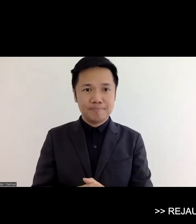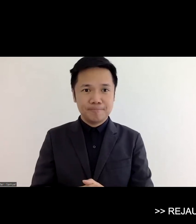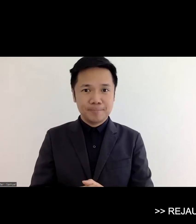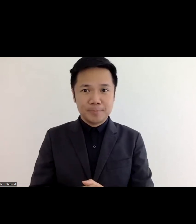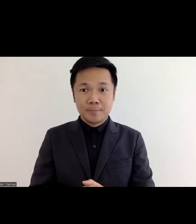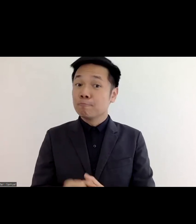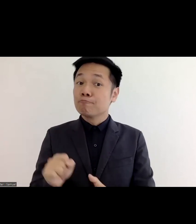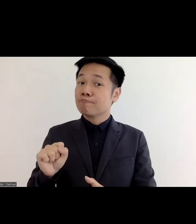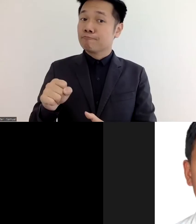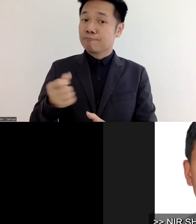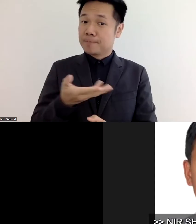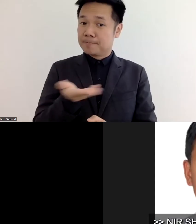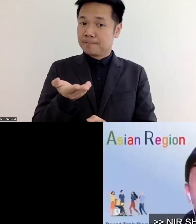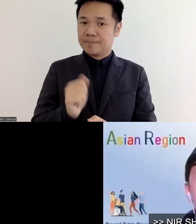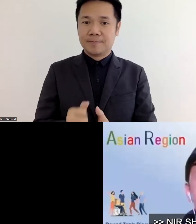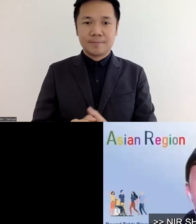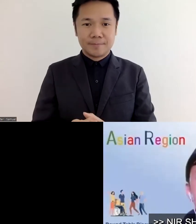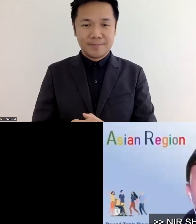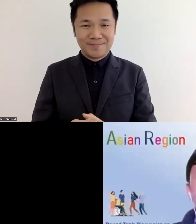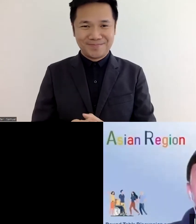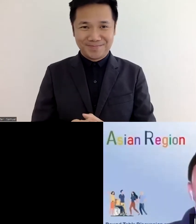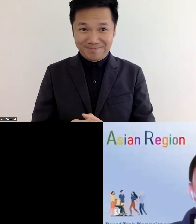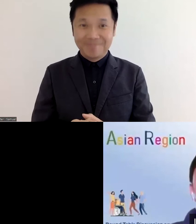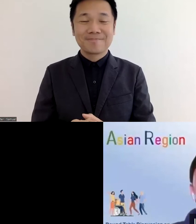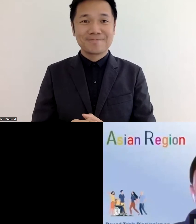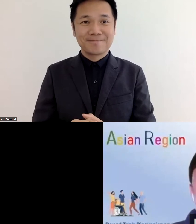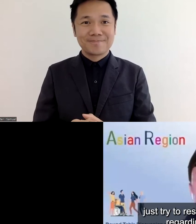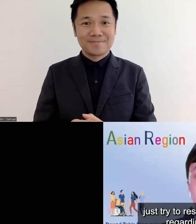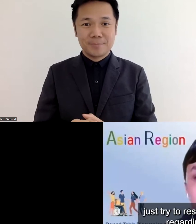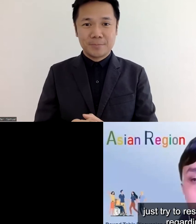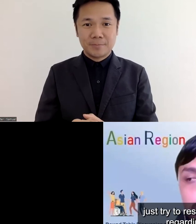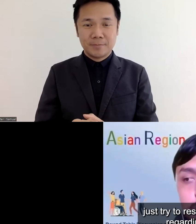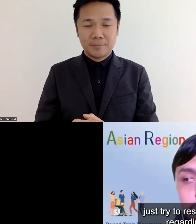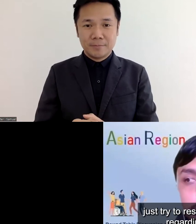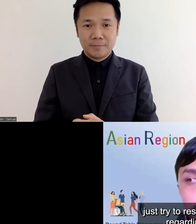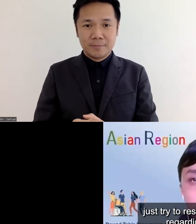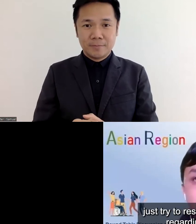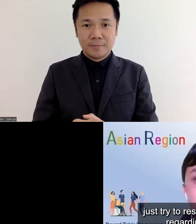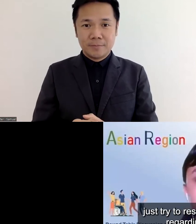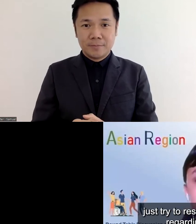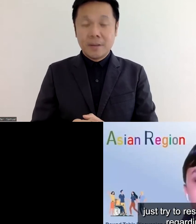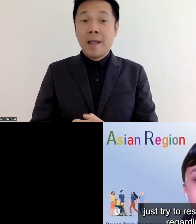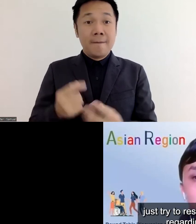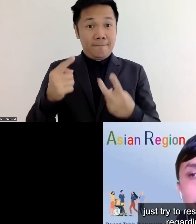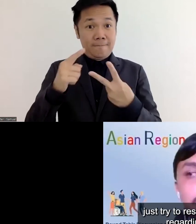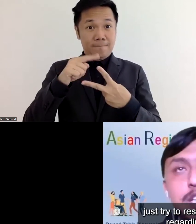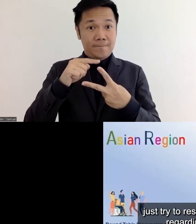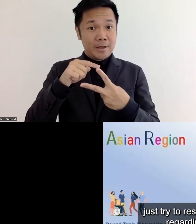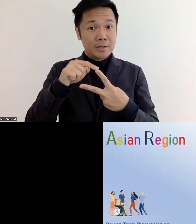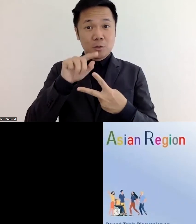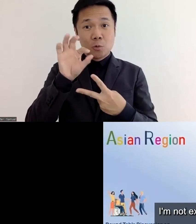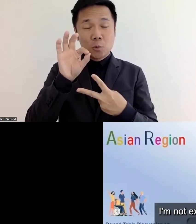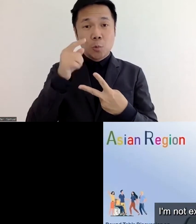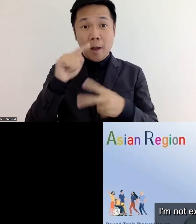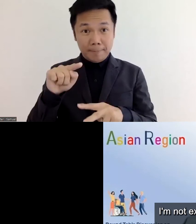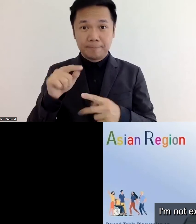yes yes yeah okay uh i'll primarily just try to respond the first question uh regarding the job analysis